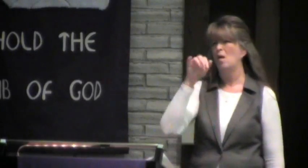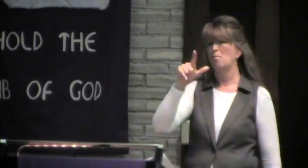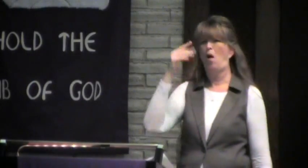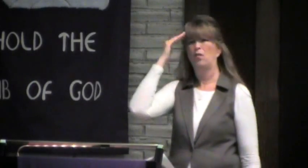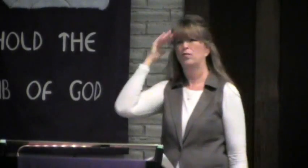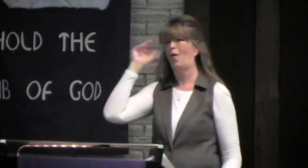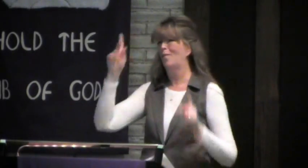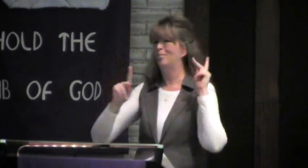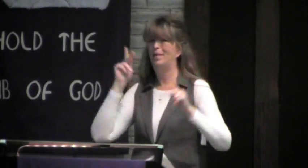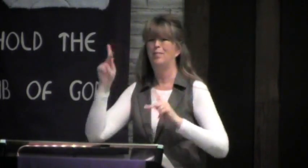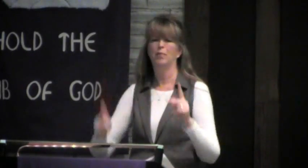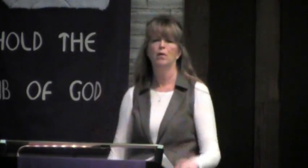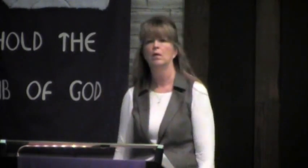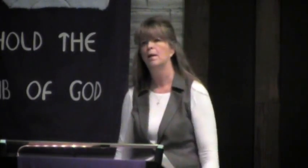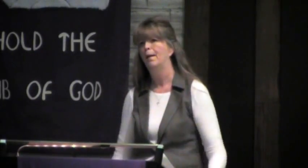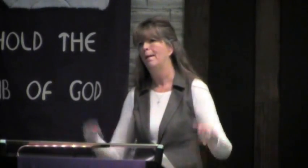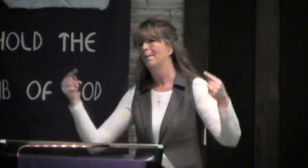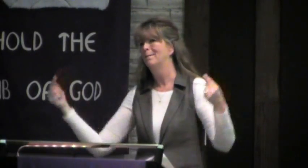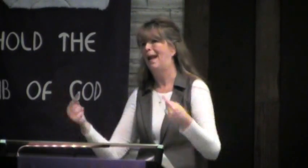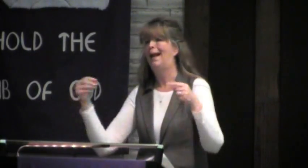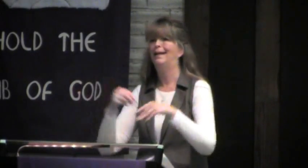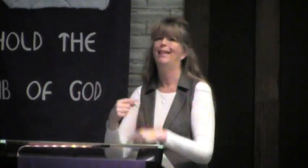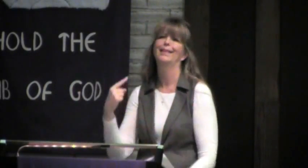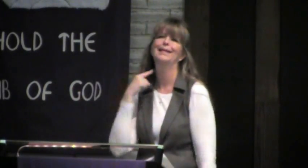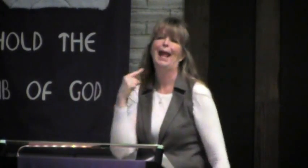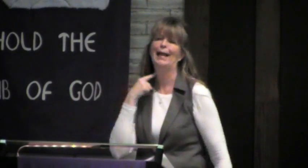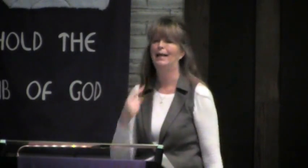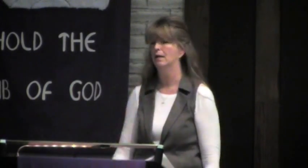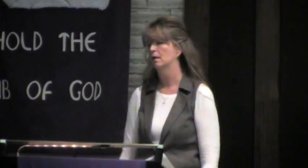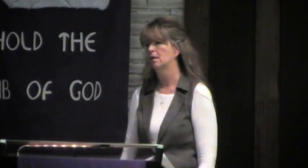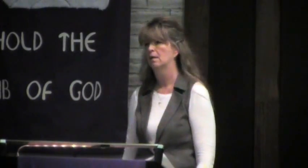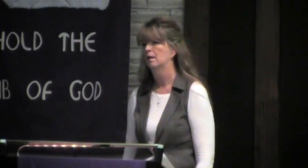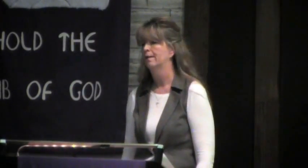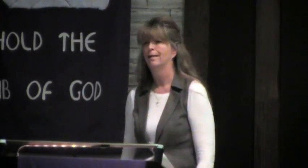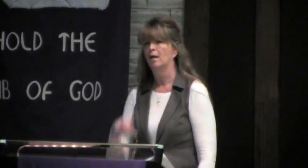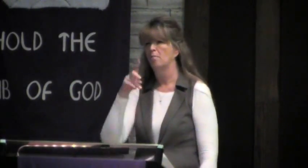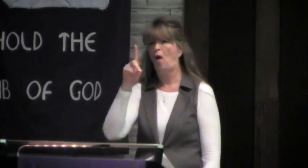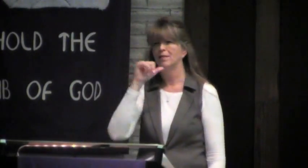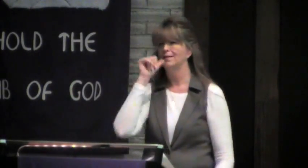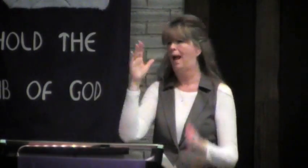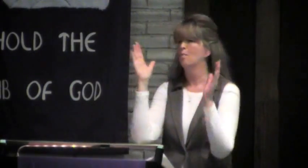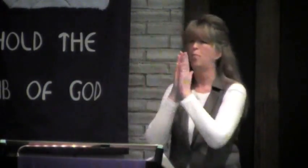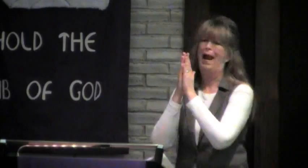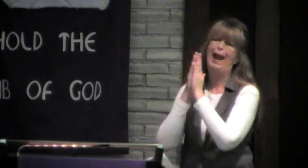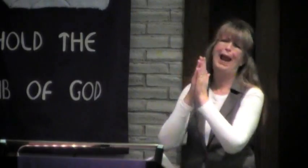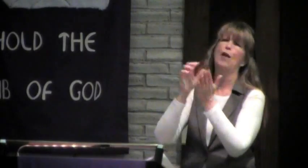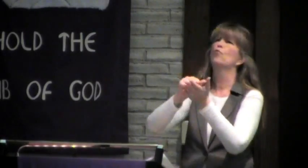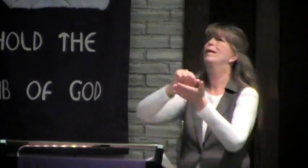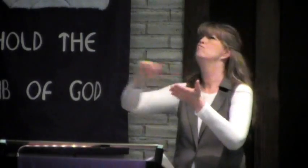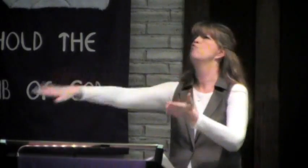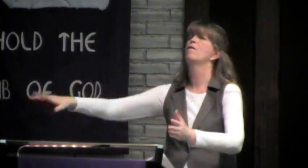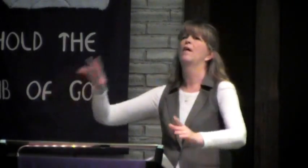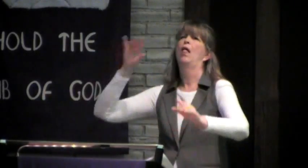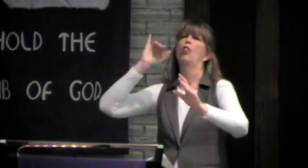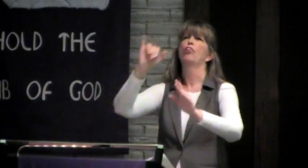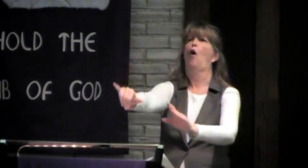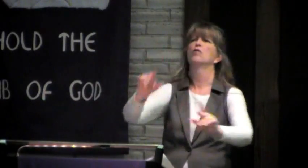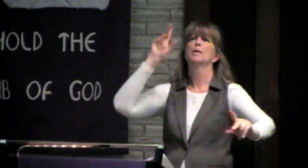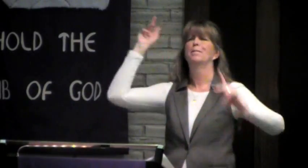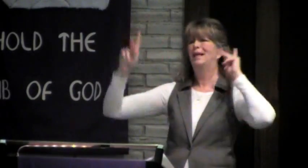everybody has physical problems. That's just a common occurrence. And that he knows that people can be pains in